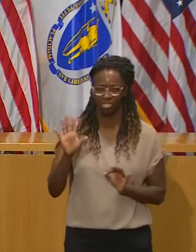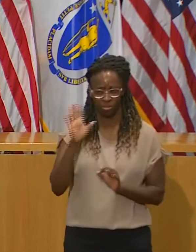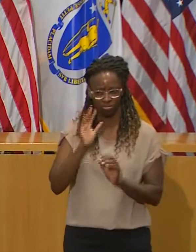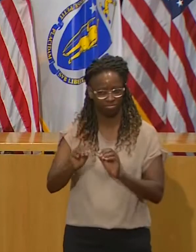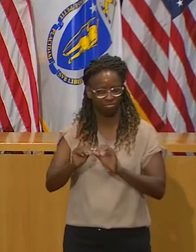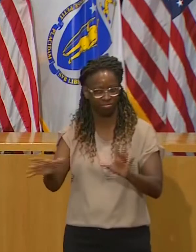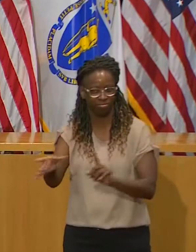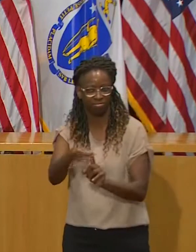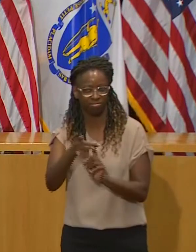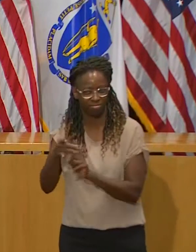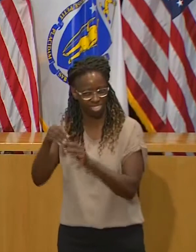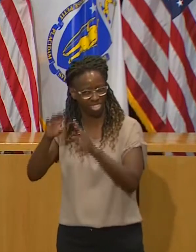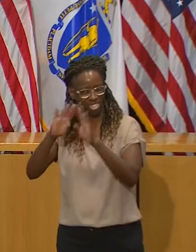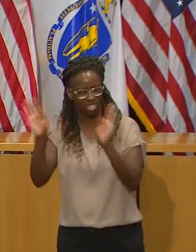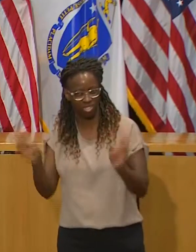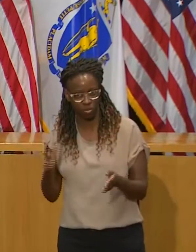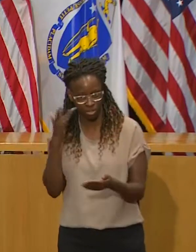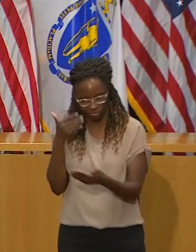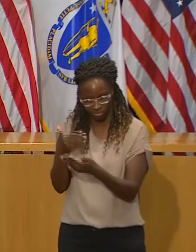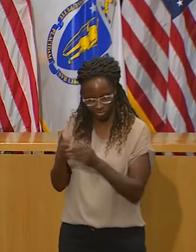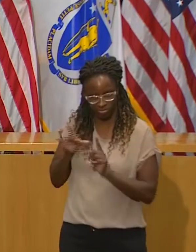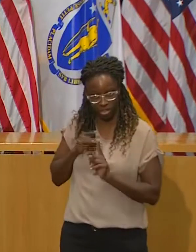multiple generations.